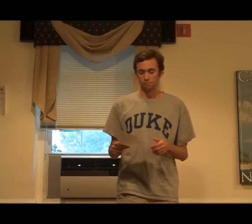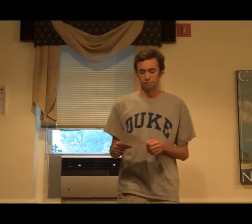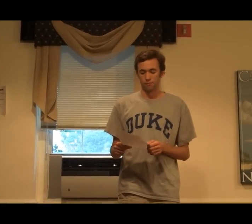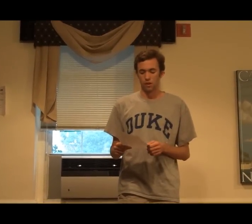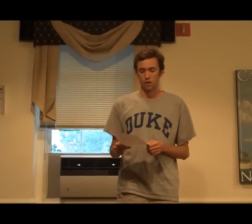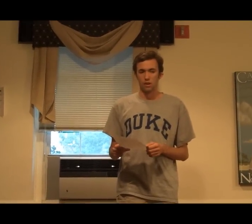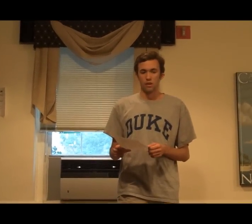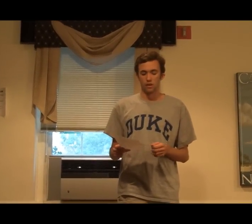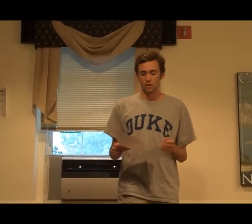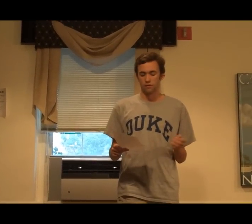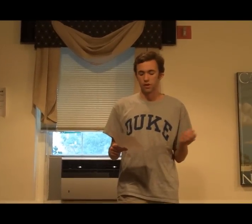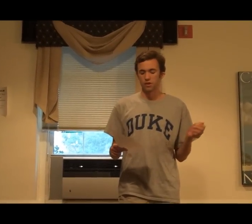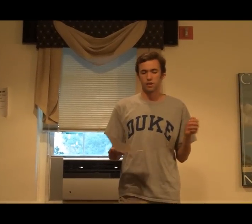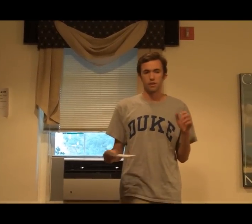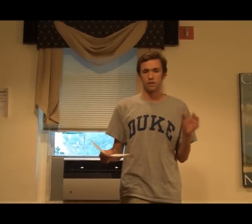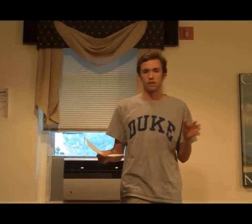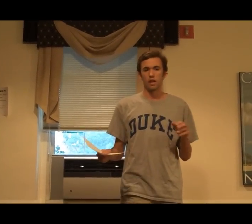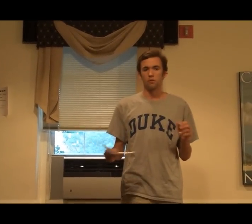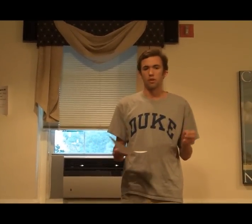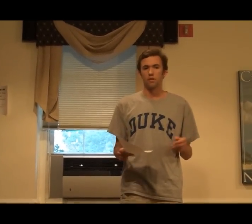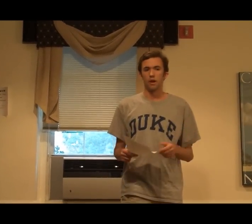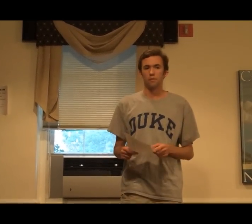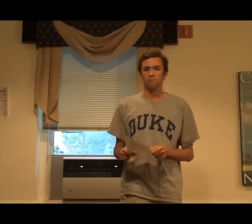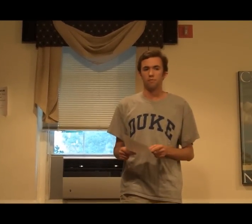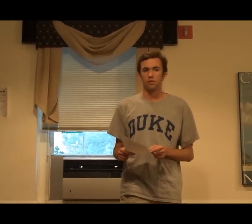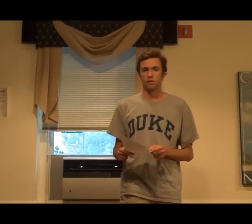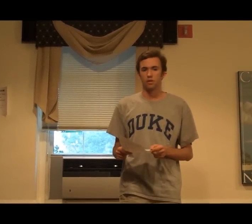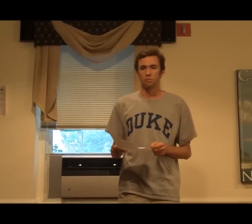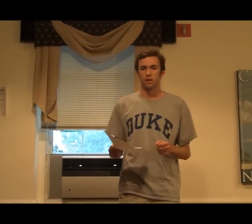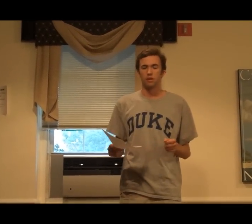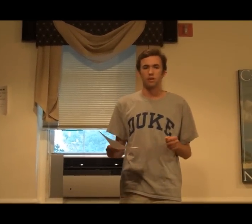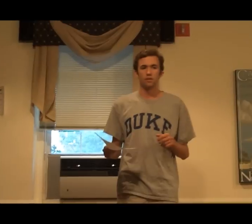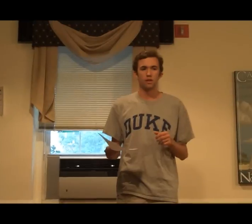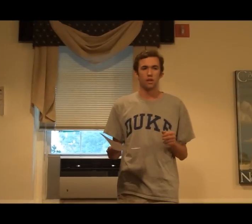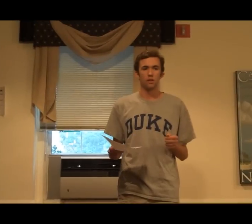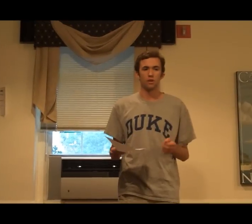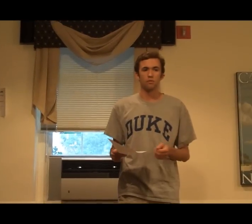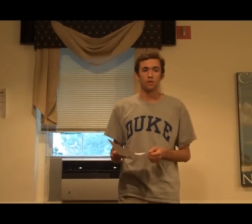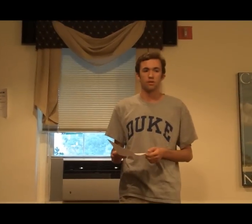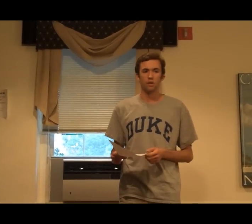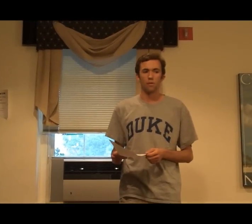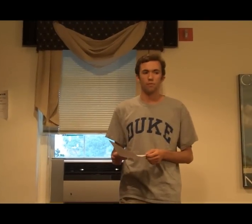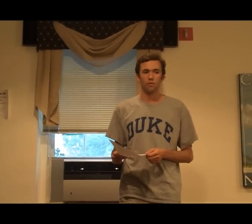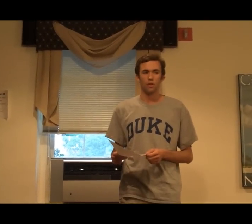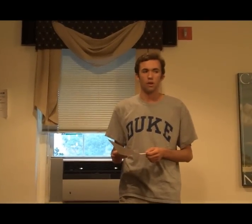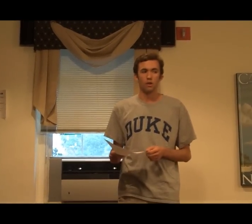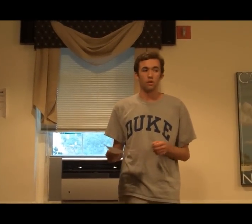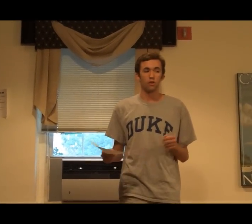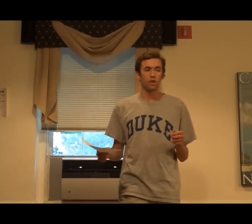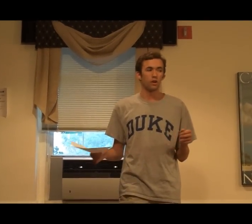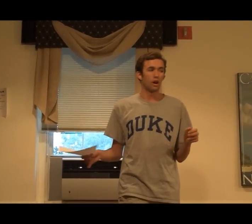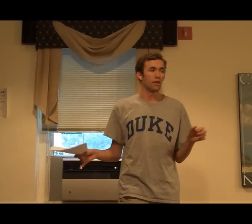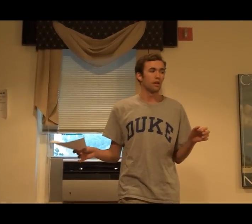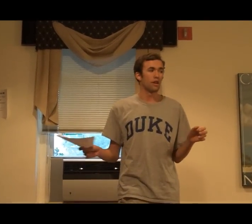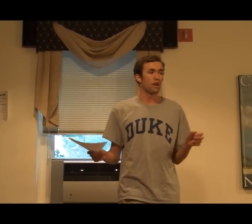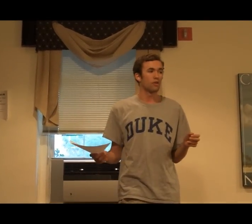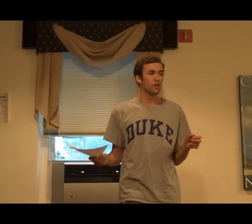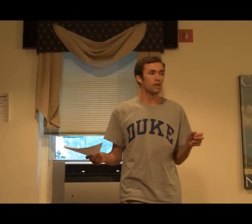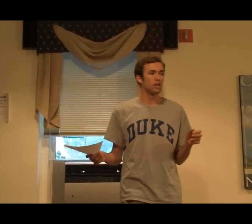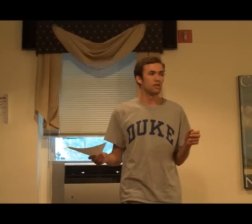So the first study with chimpanzees in language was earlier on, they tried to teach